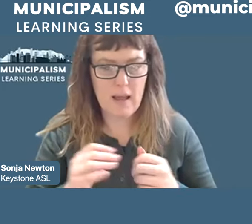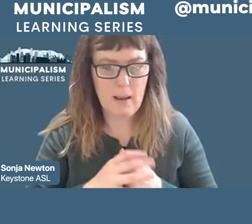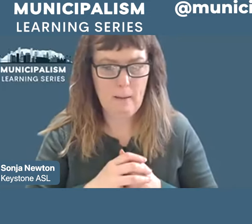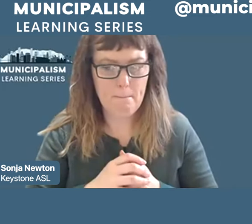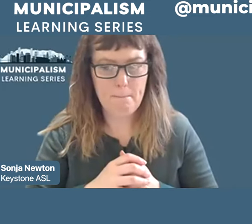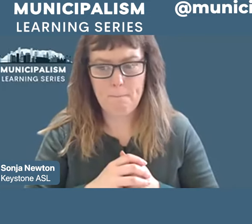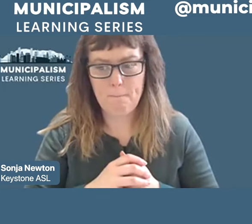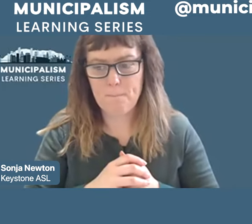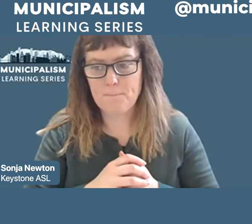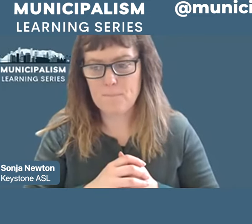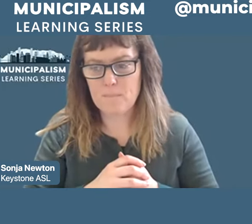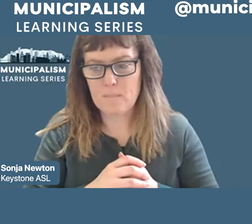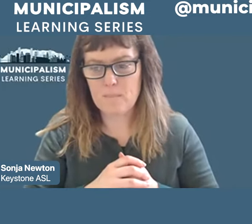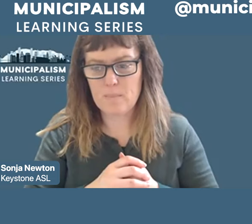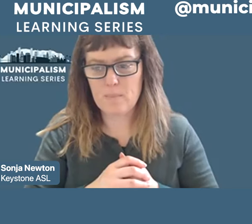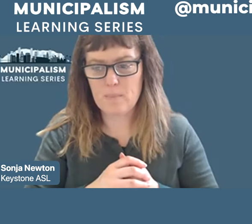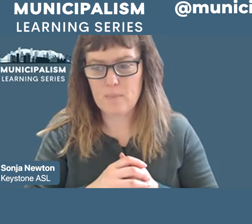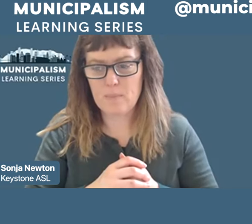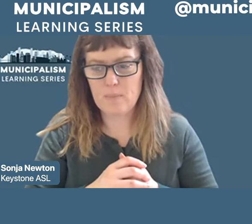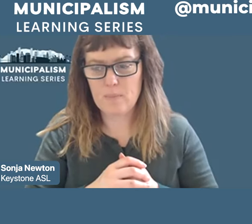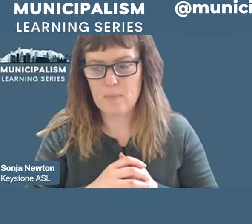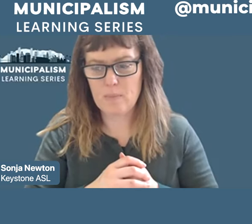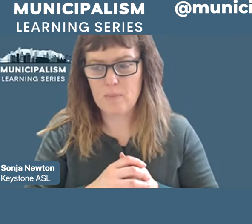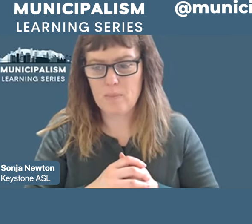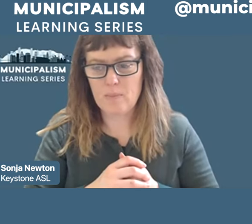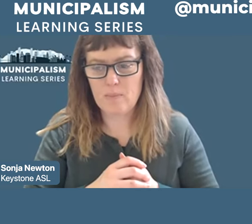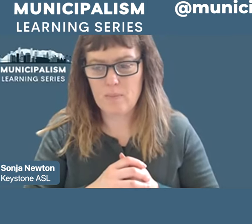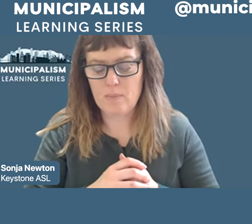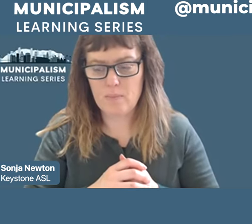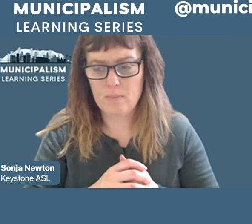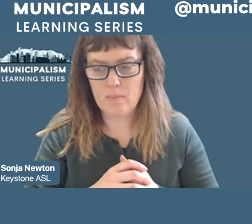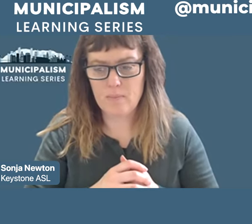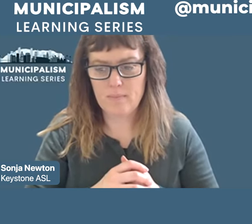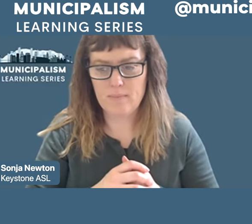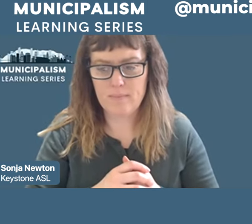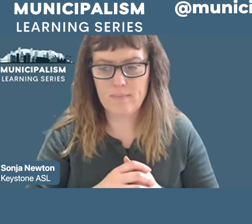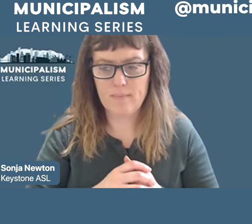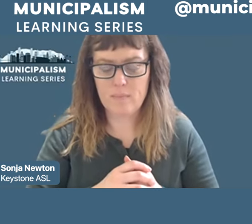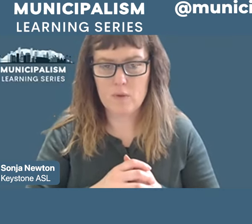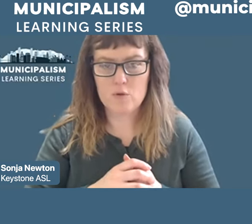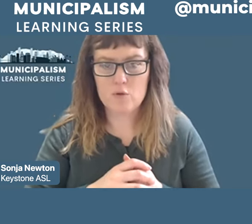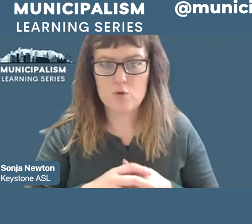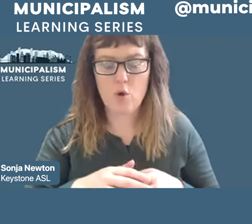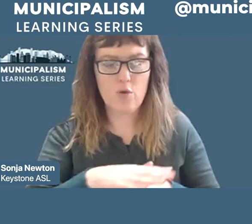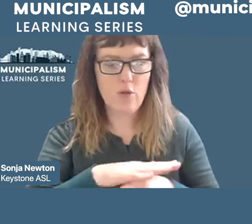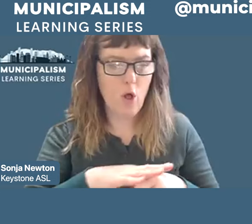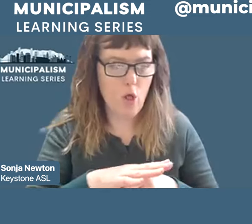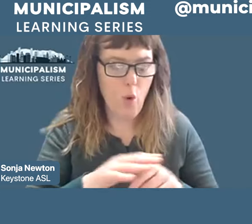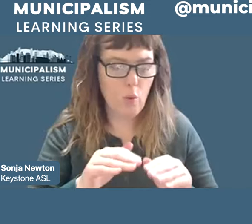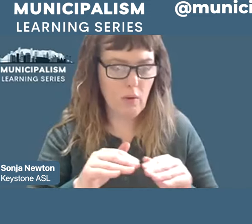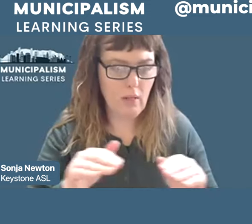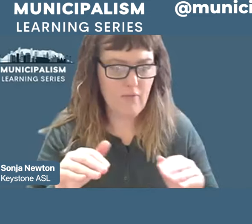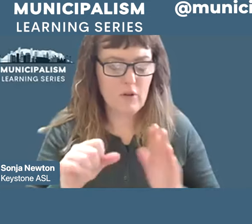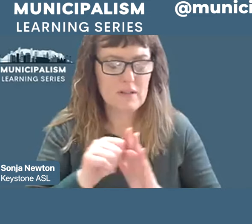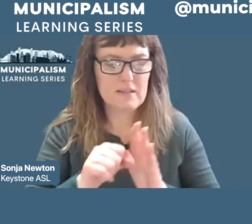impact can not only be at the local level but it can be at the state level and at the national level and